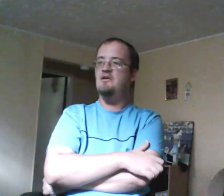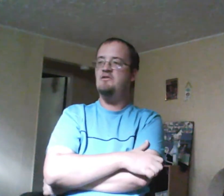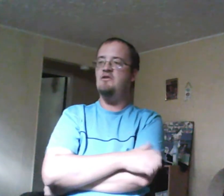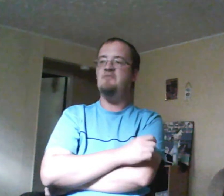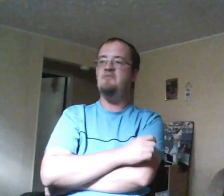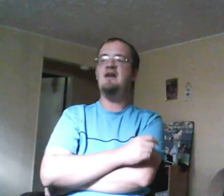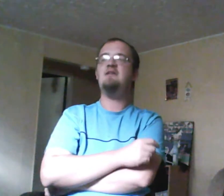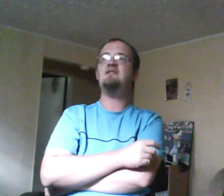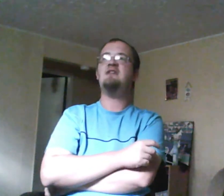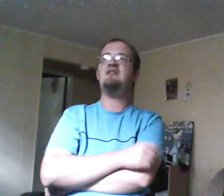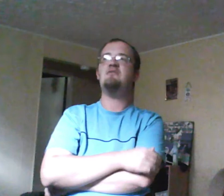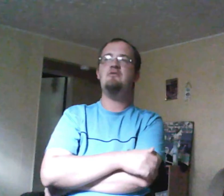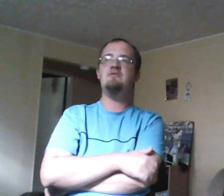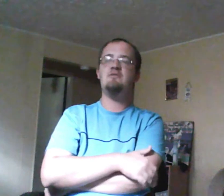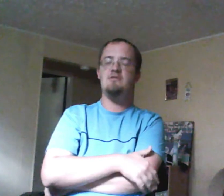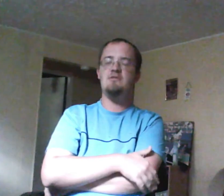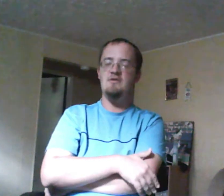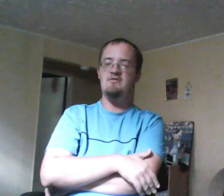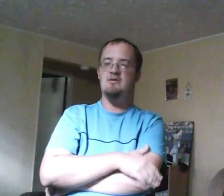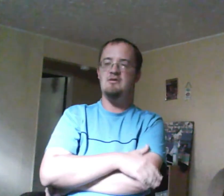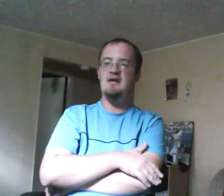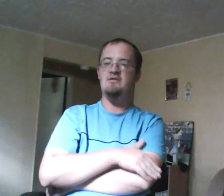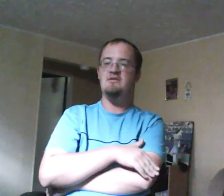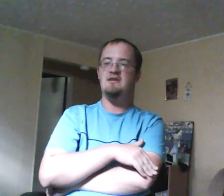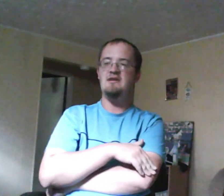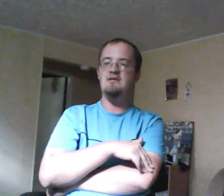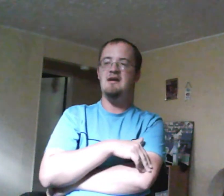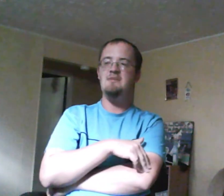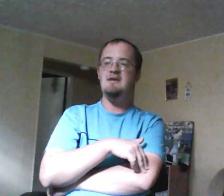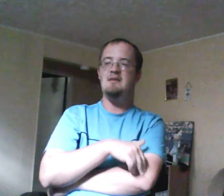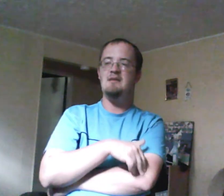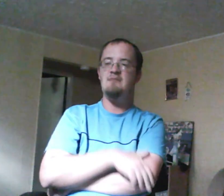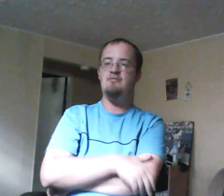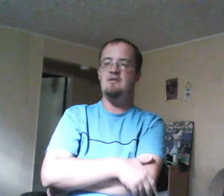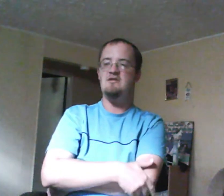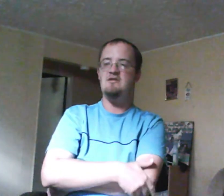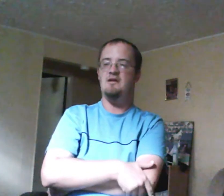Zoe's mom finally decides to boot Zoe from her house, saying that you can't be gay on my premises and all that.